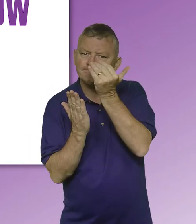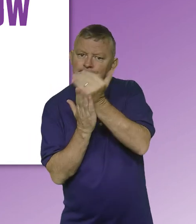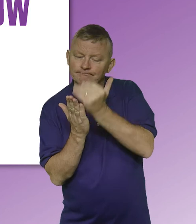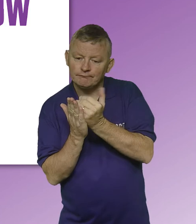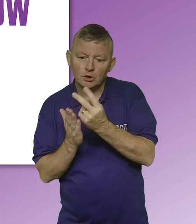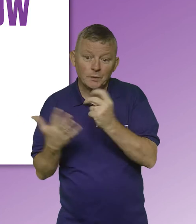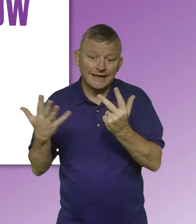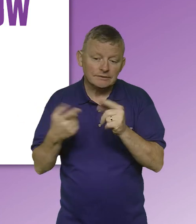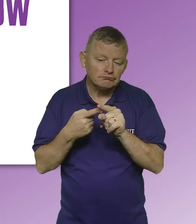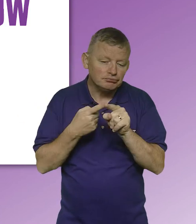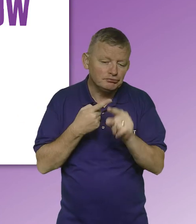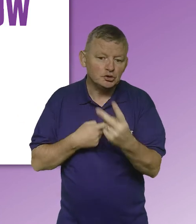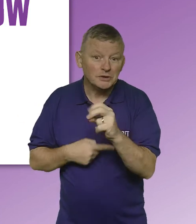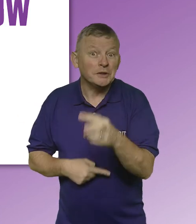-2023